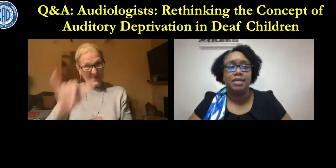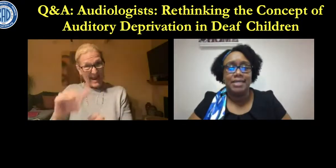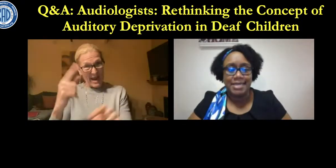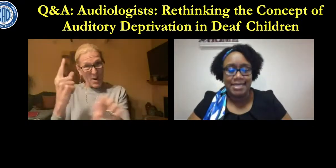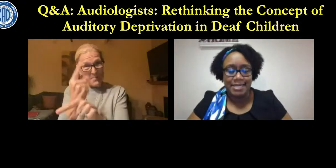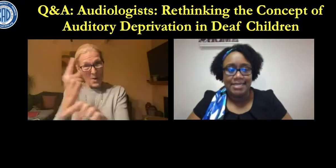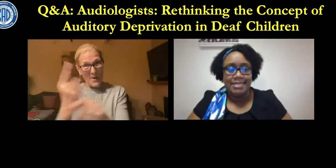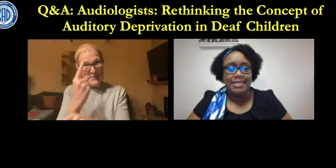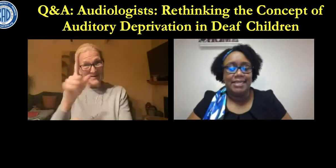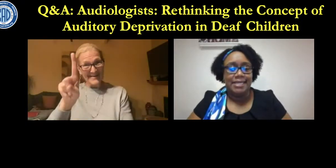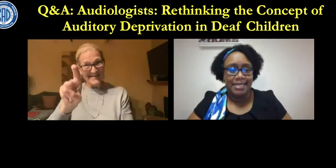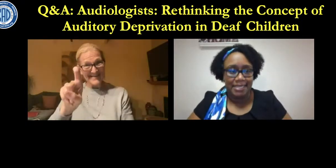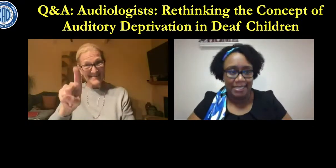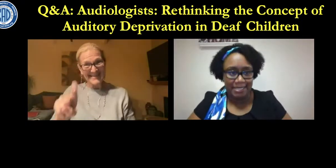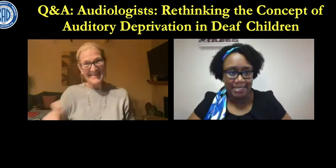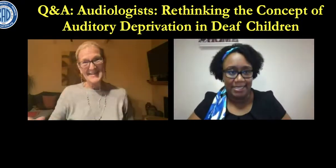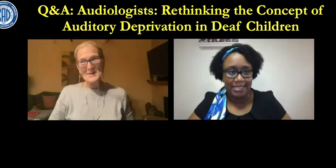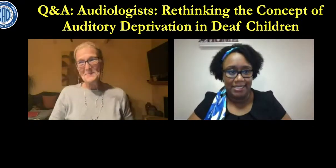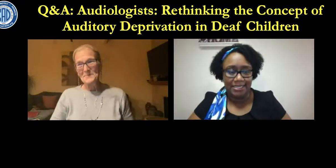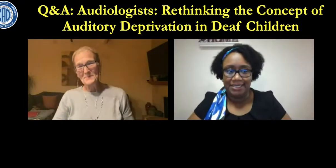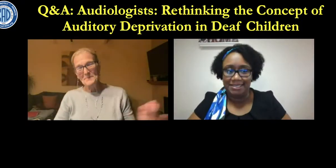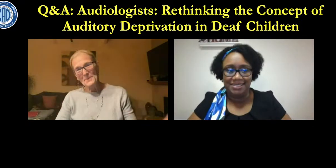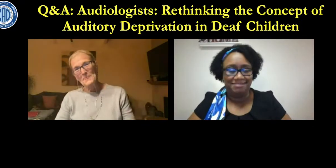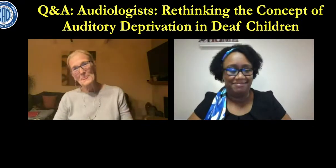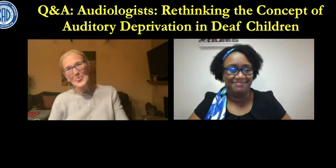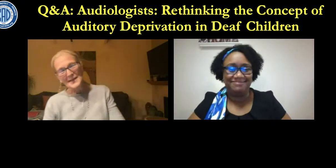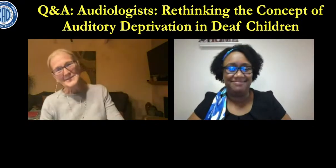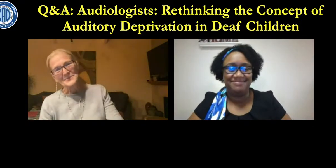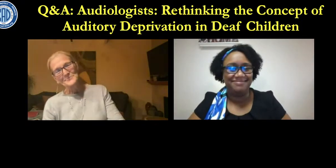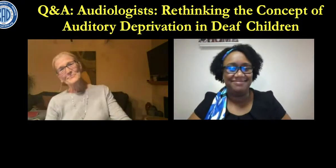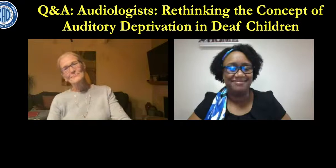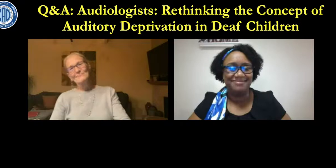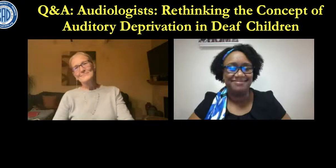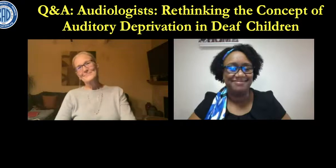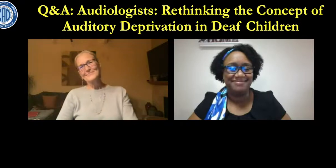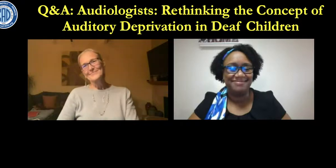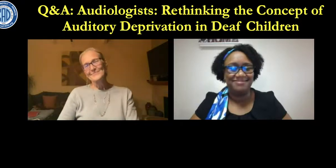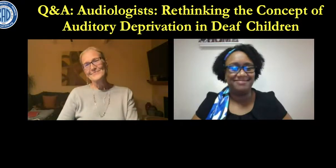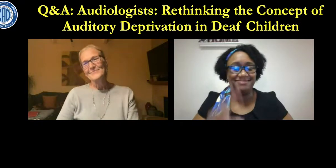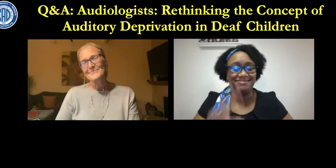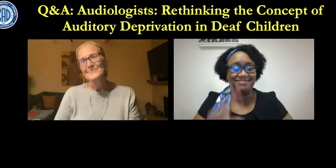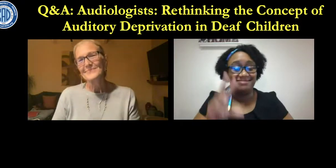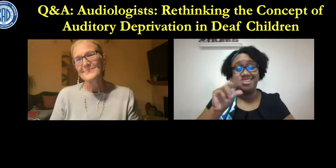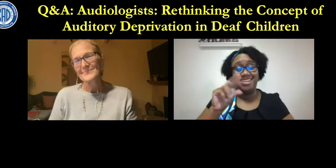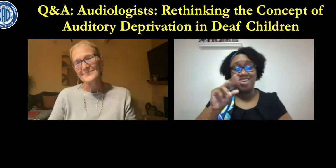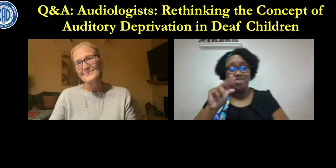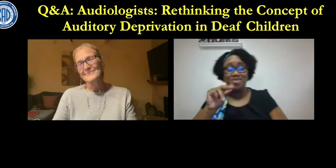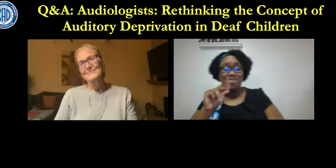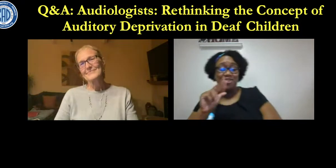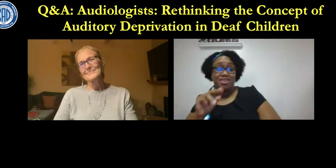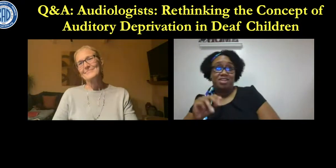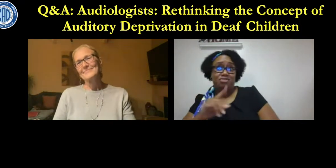that audiologists tend to lead iep meetings do you think that's appropriate